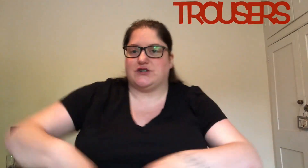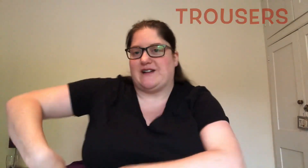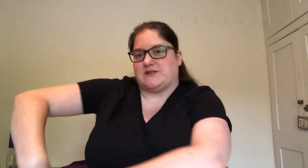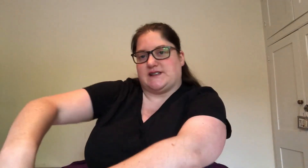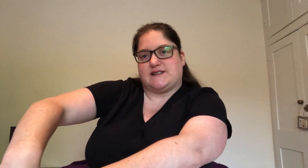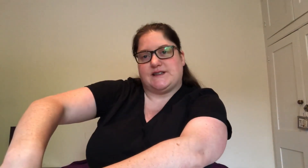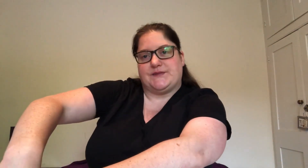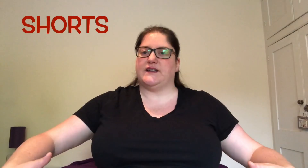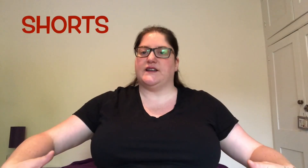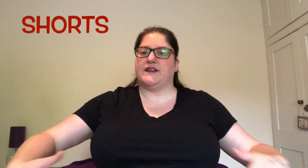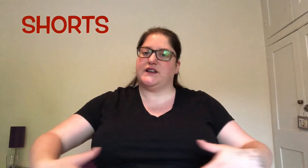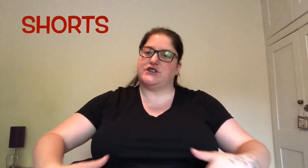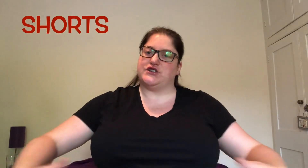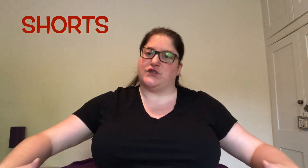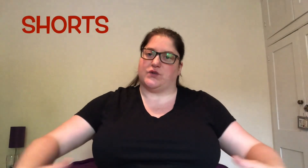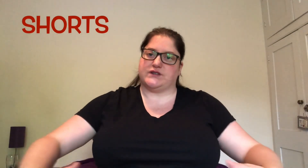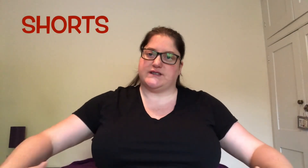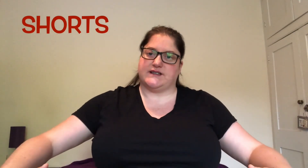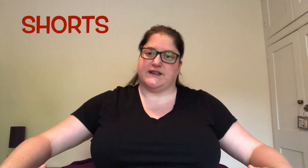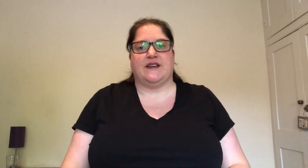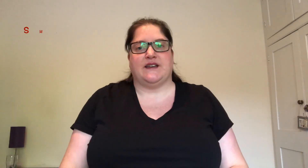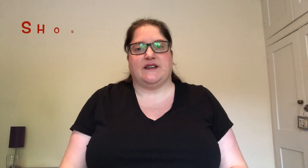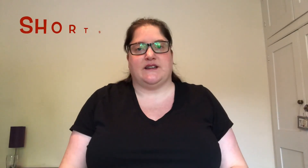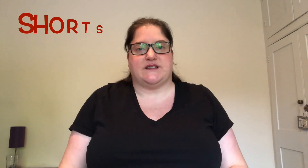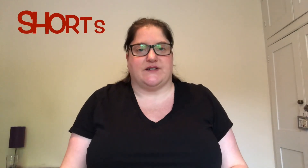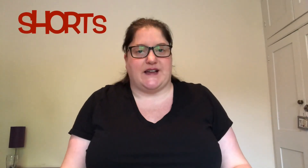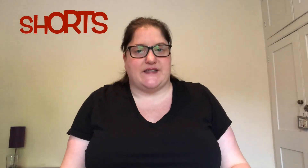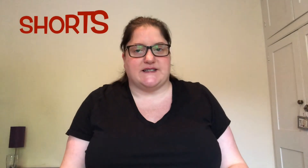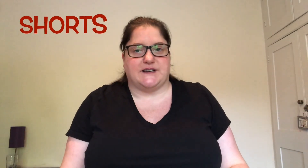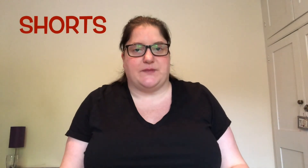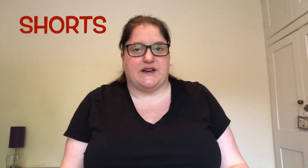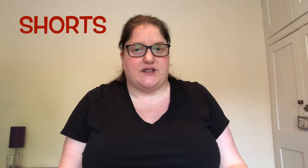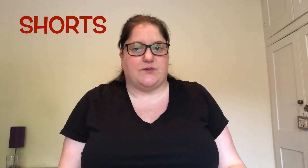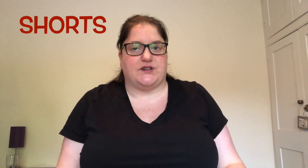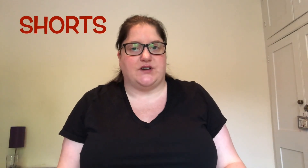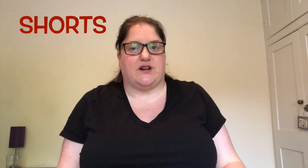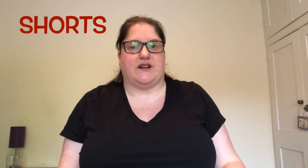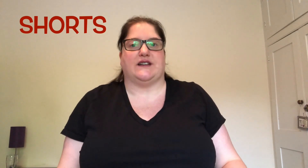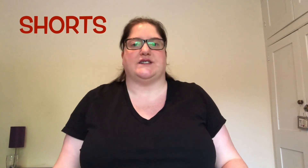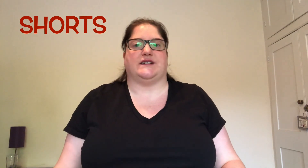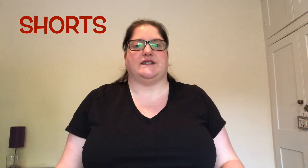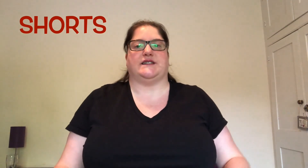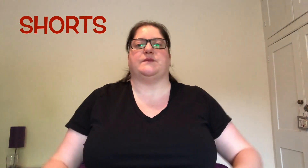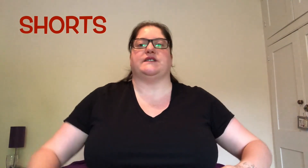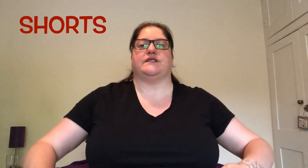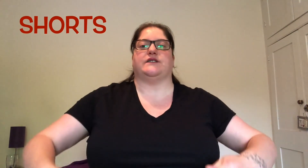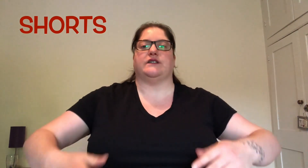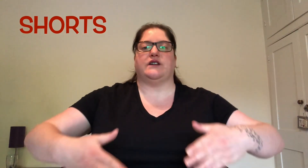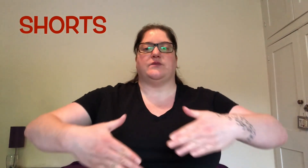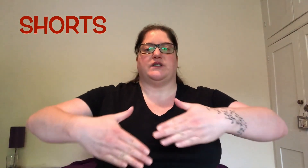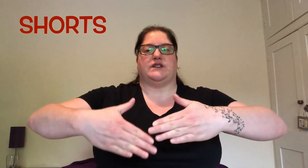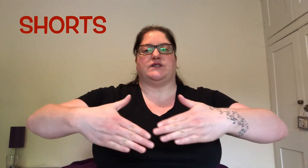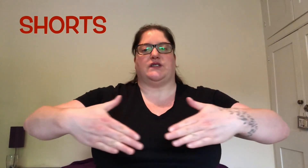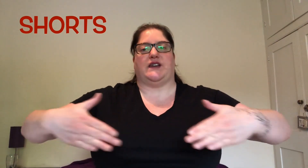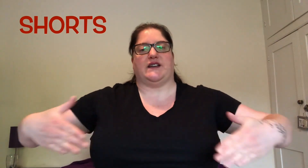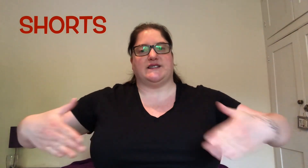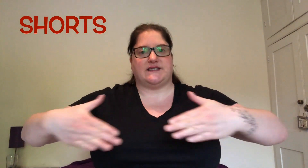Trousers. Shorts. So again that's going to be another one you can't actually see me do but you do this